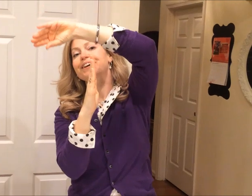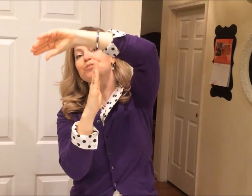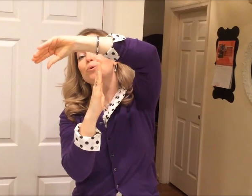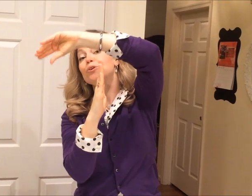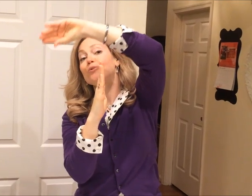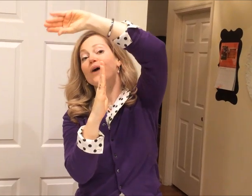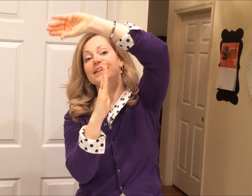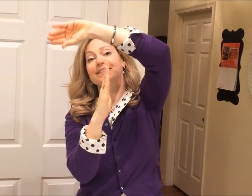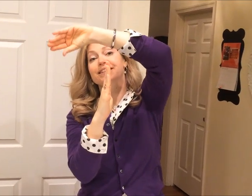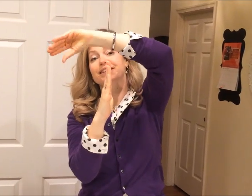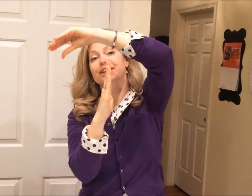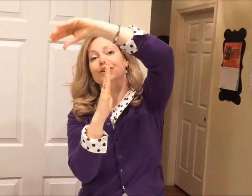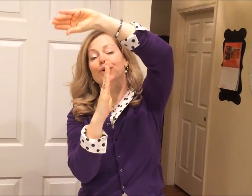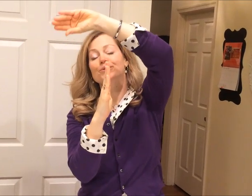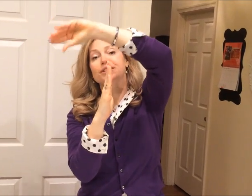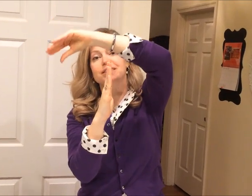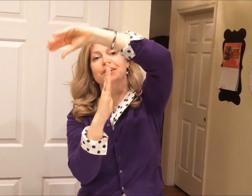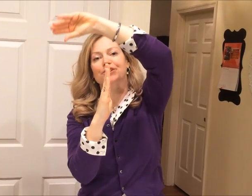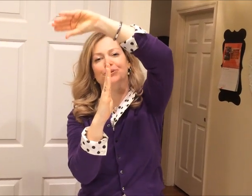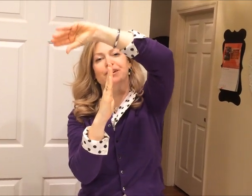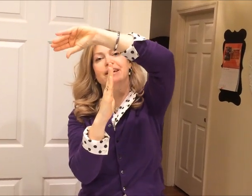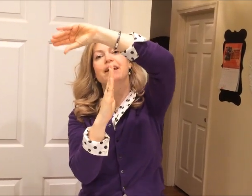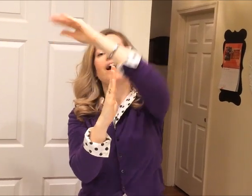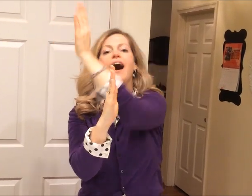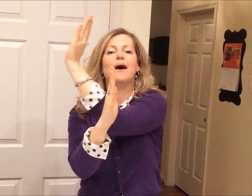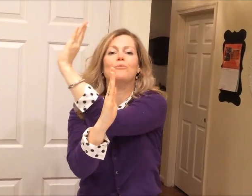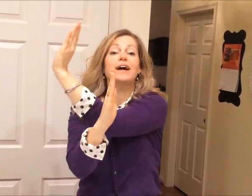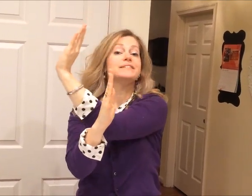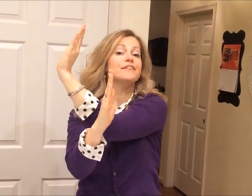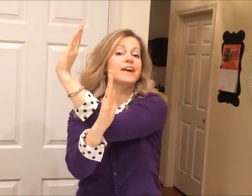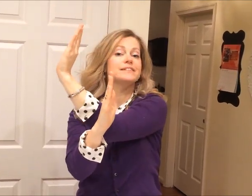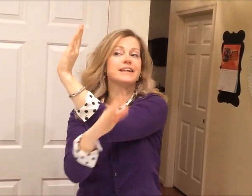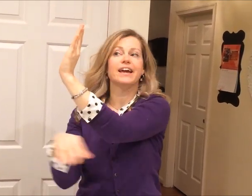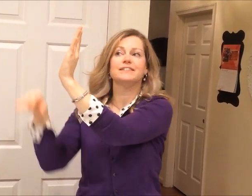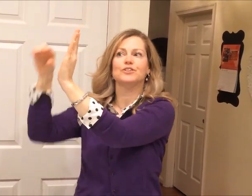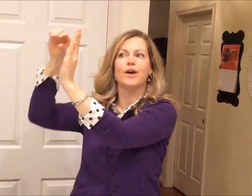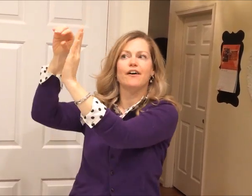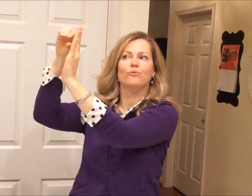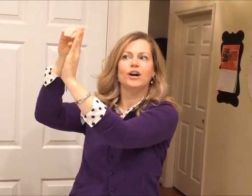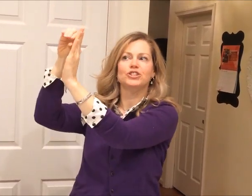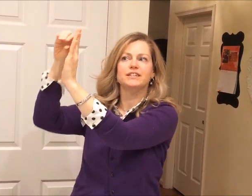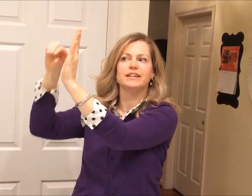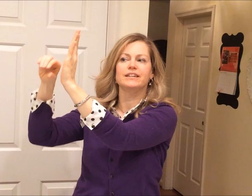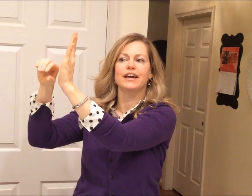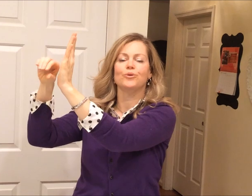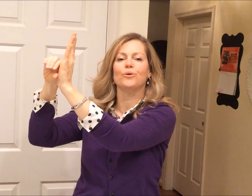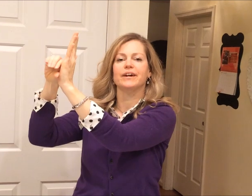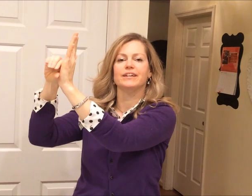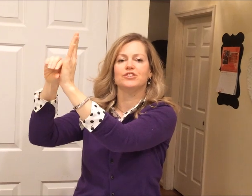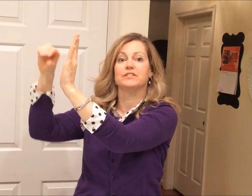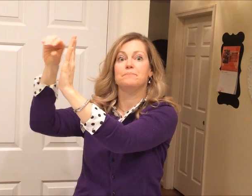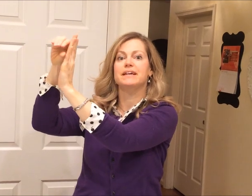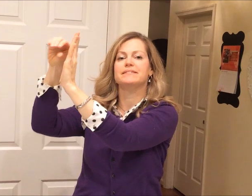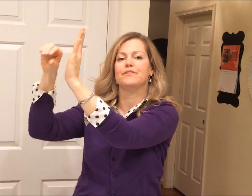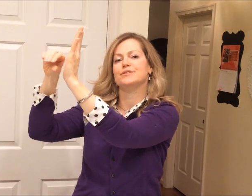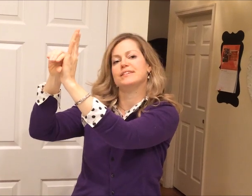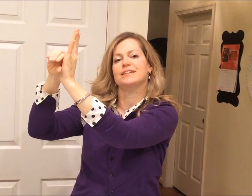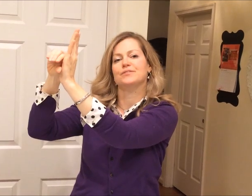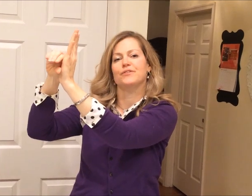Northwest Coast Territory, West of Cascades, and you have Washington and Oregon, just a piece of those states over